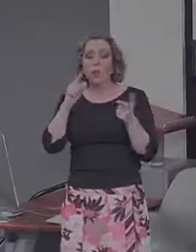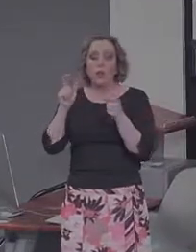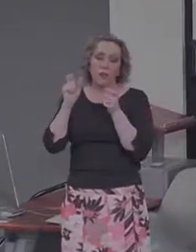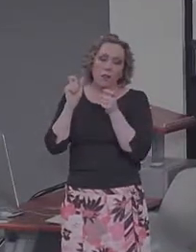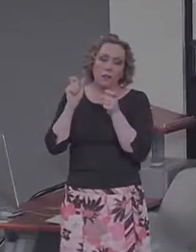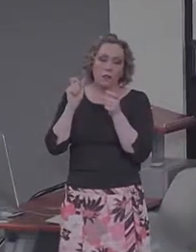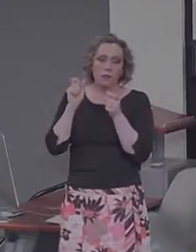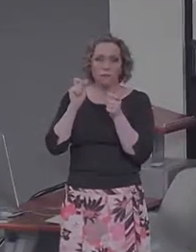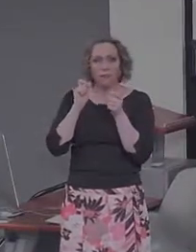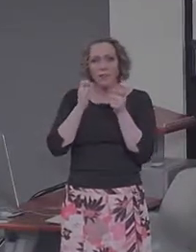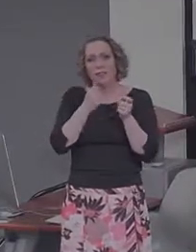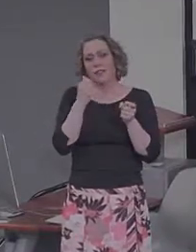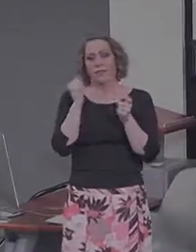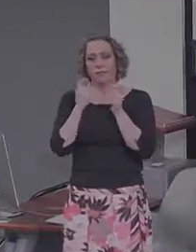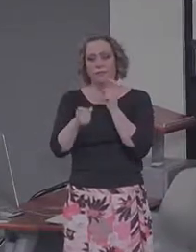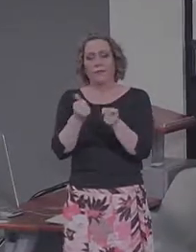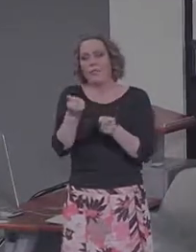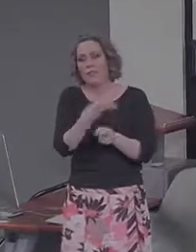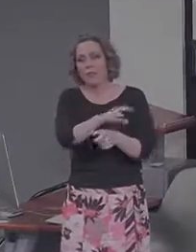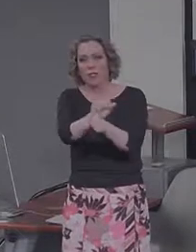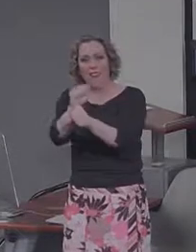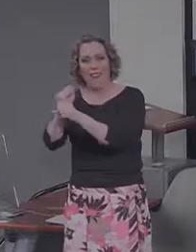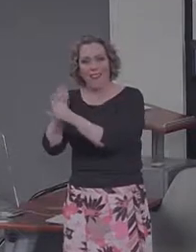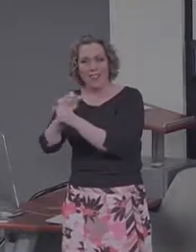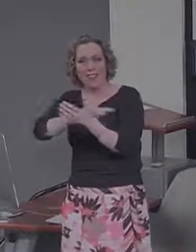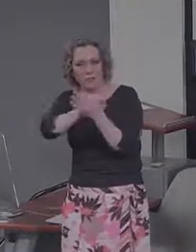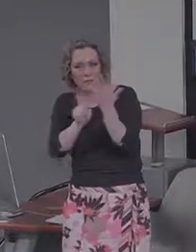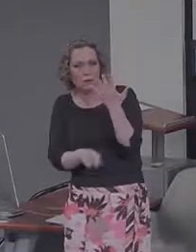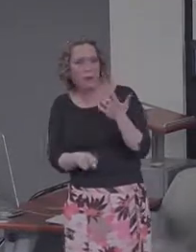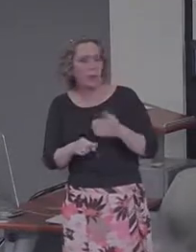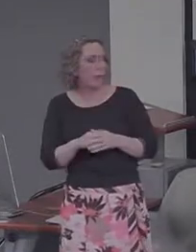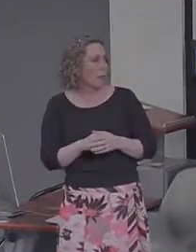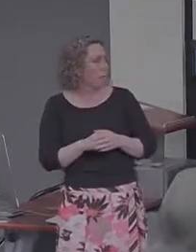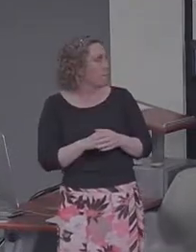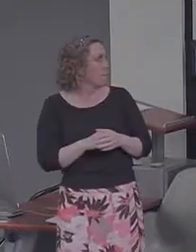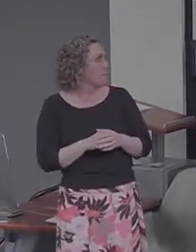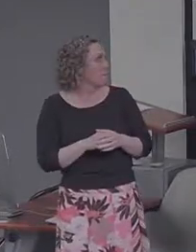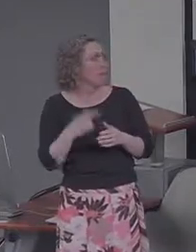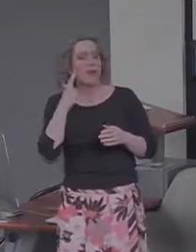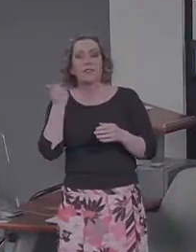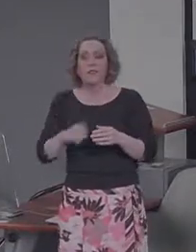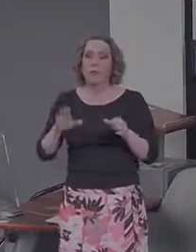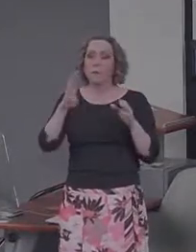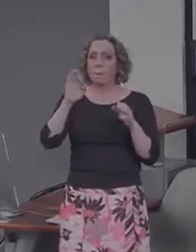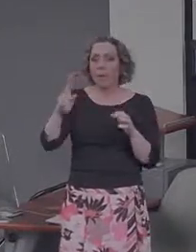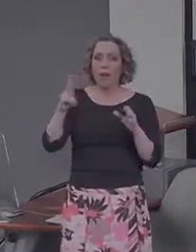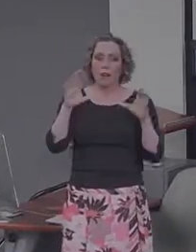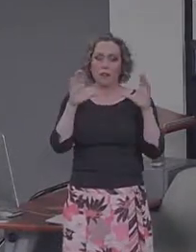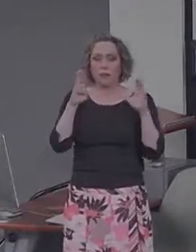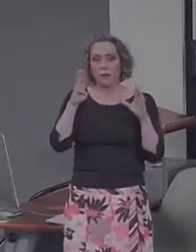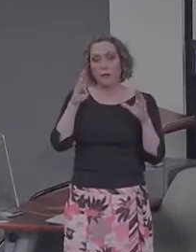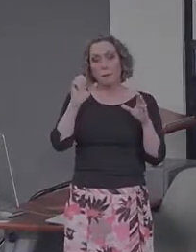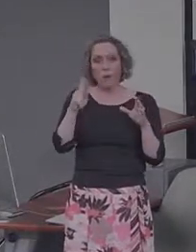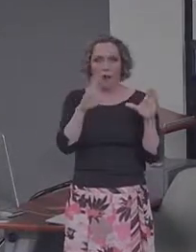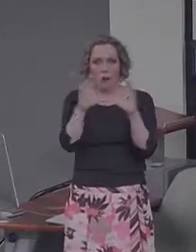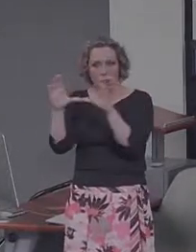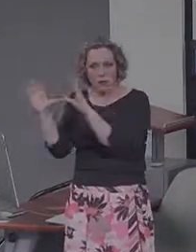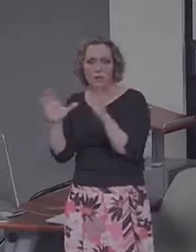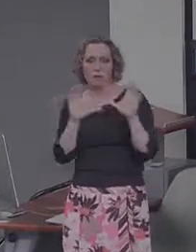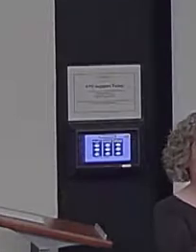tasks. And this is done in several block sequences. So the critical tasks, they would